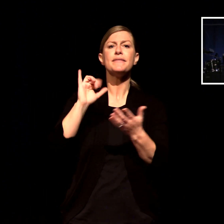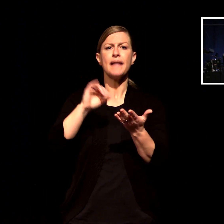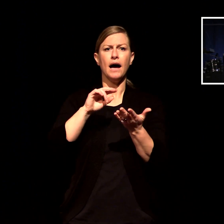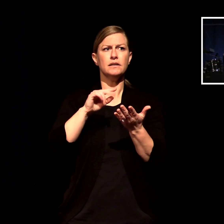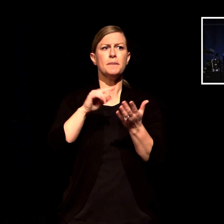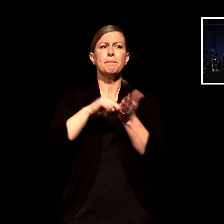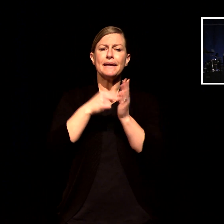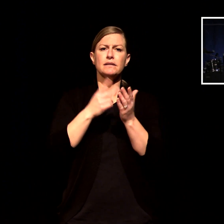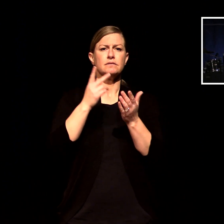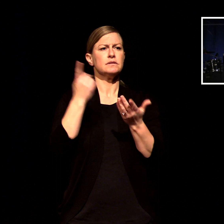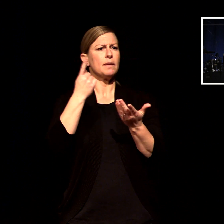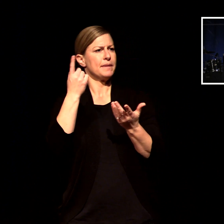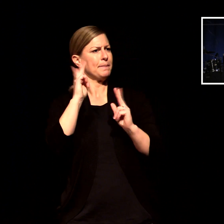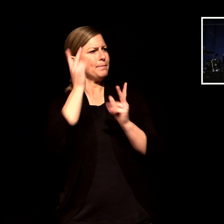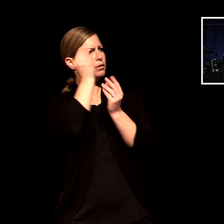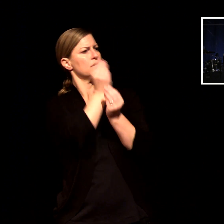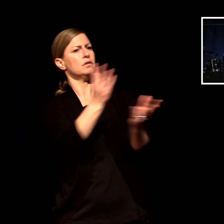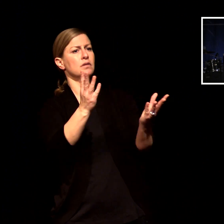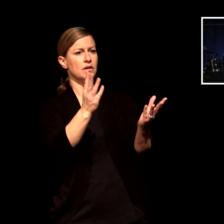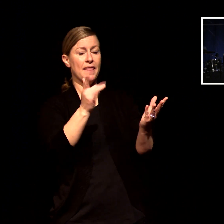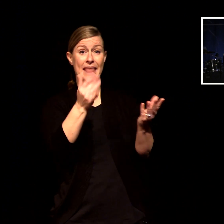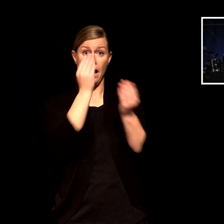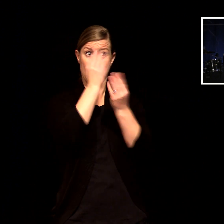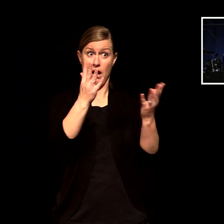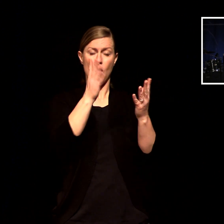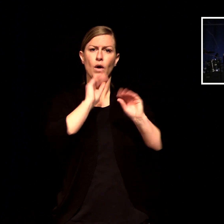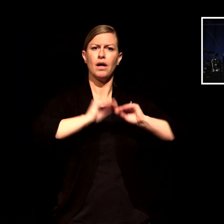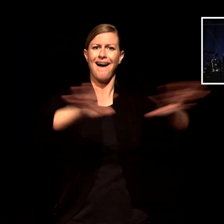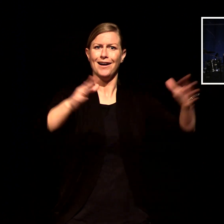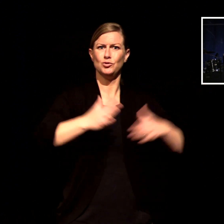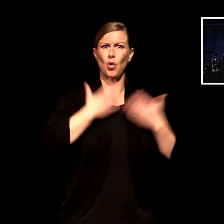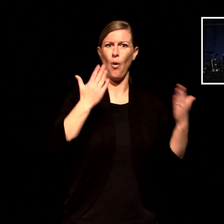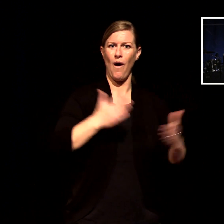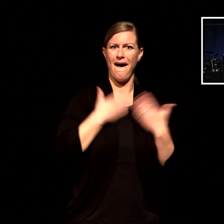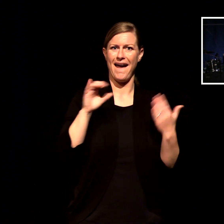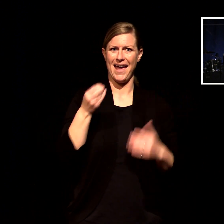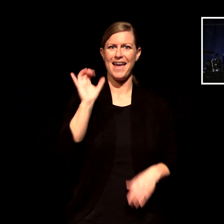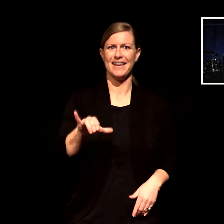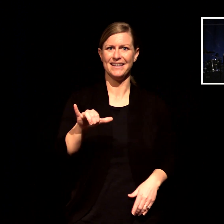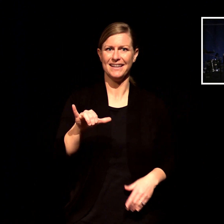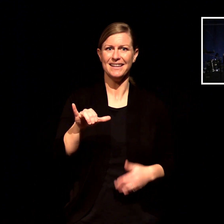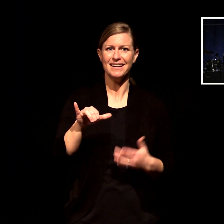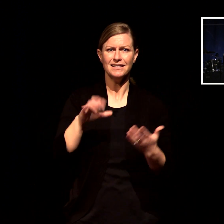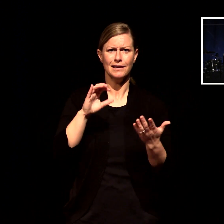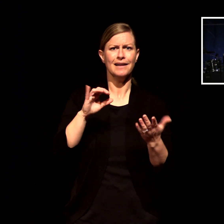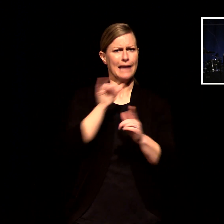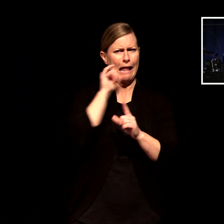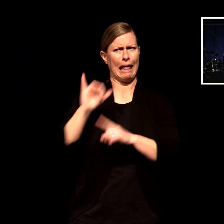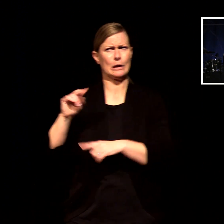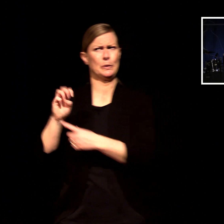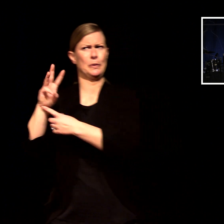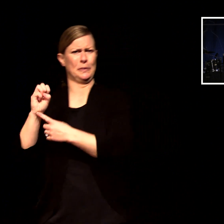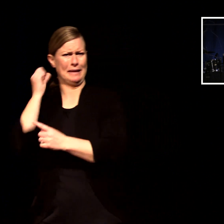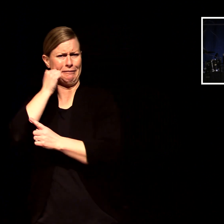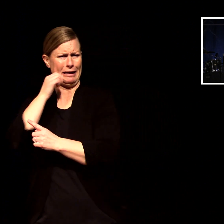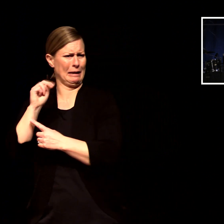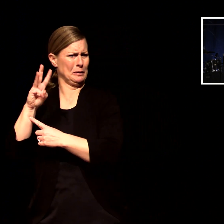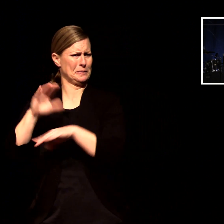because we know the daily news doesn't exactly bring joy it means history making life shaping news there's an